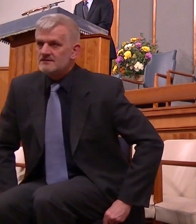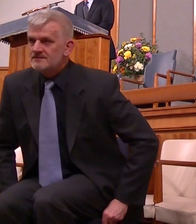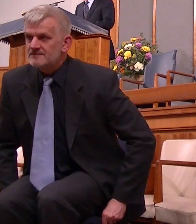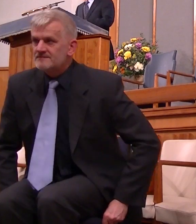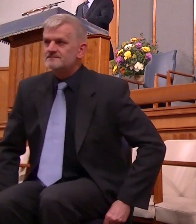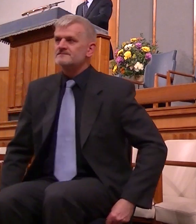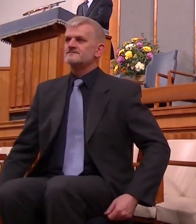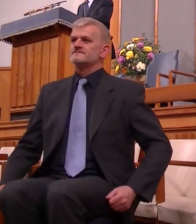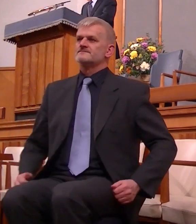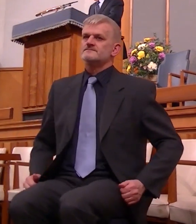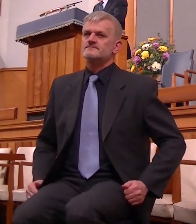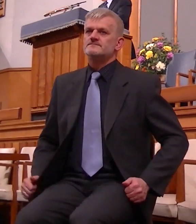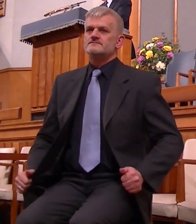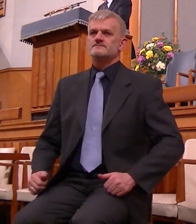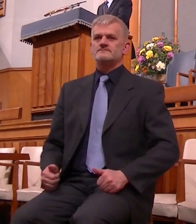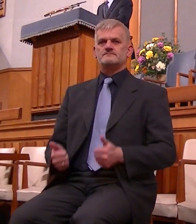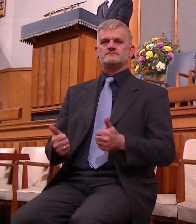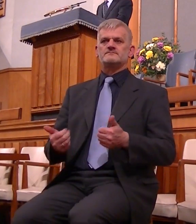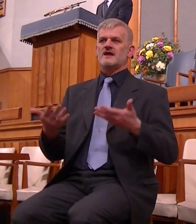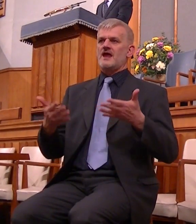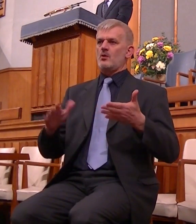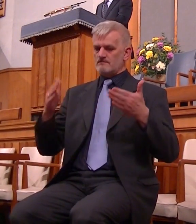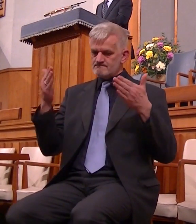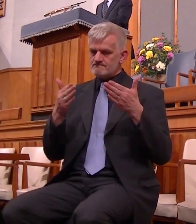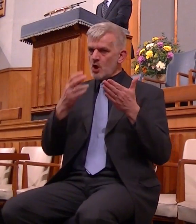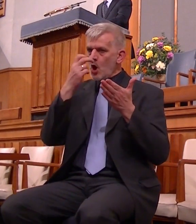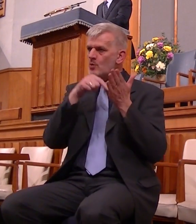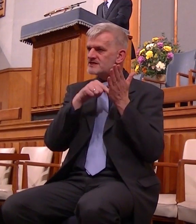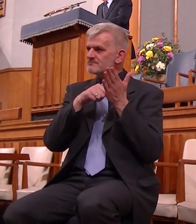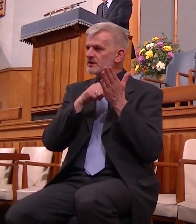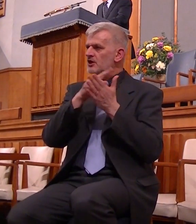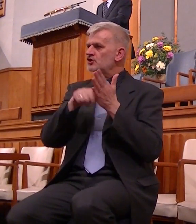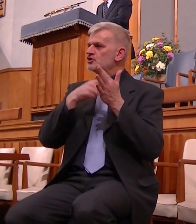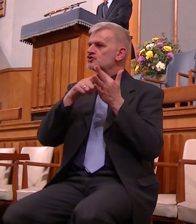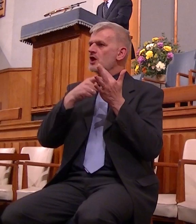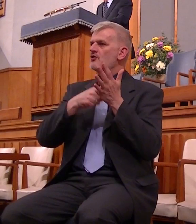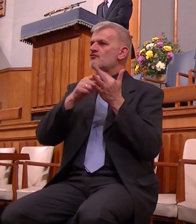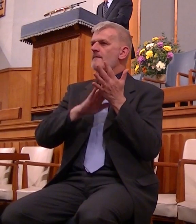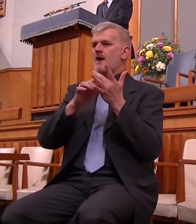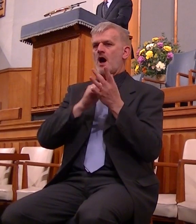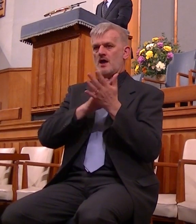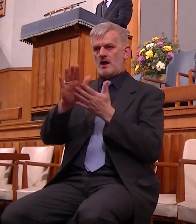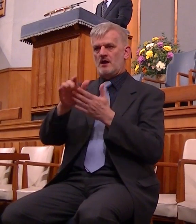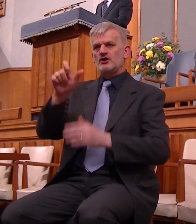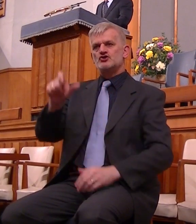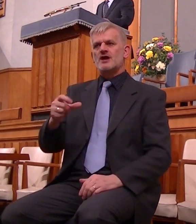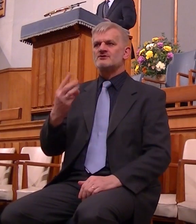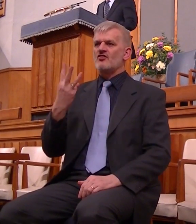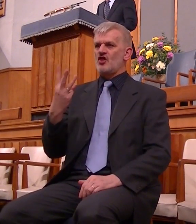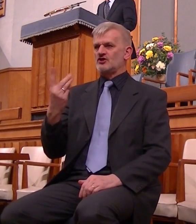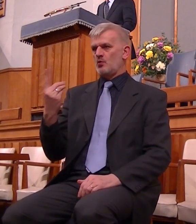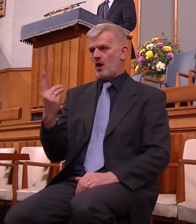to the book of the prophet Jeremiah chapter 31 verse 19 Jeremiah